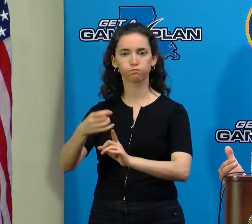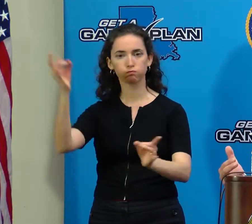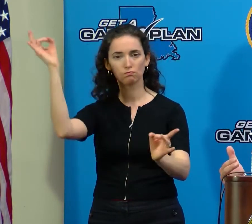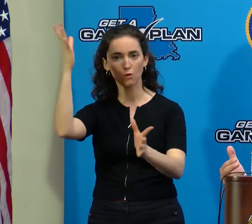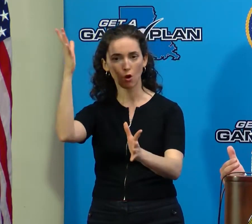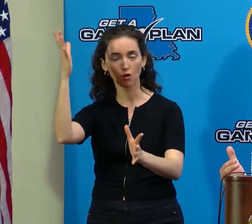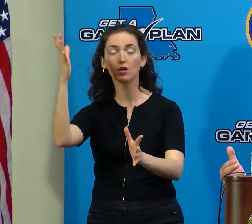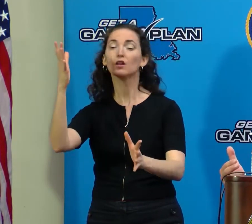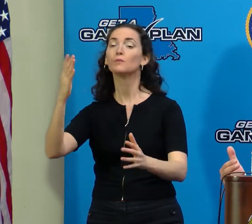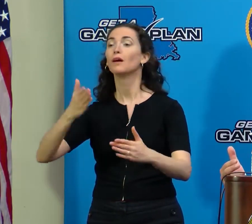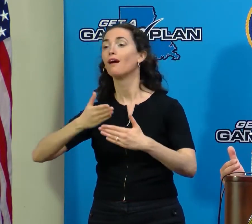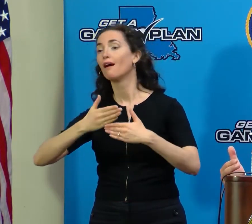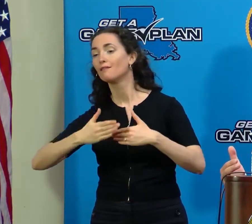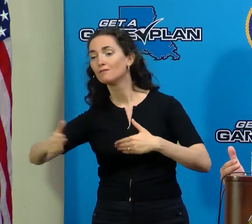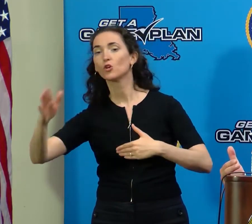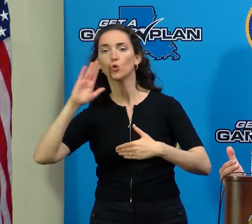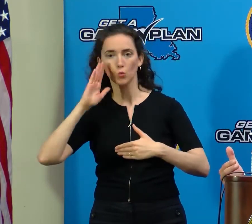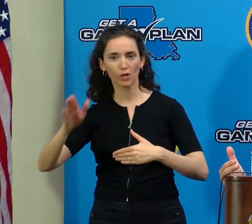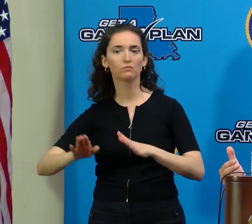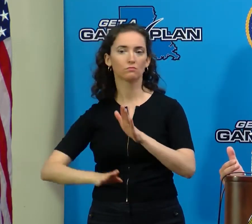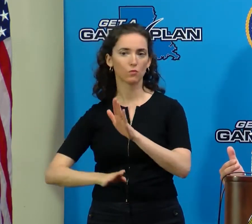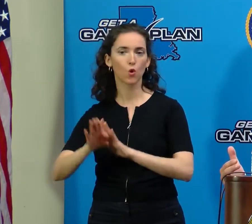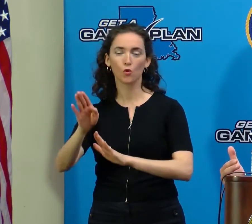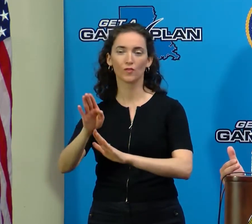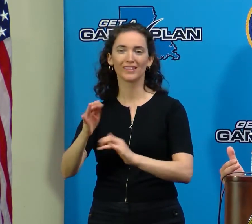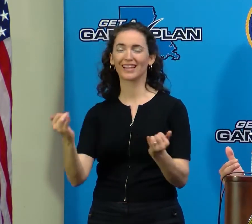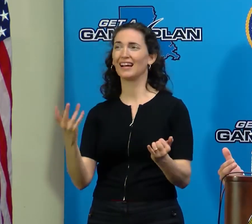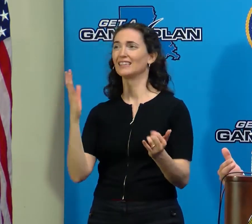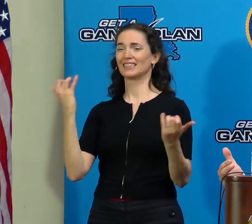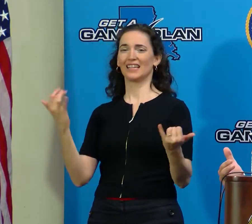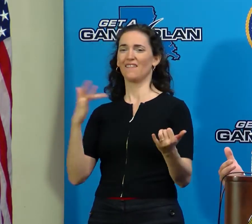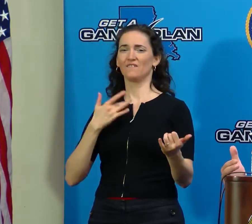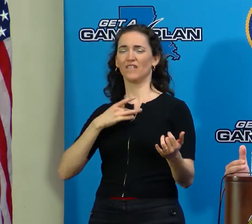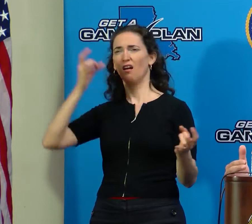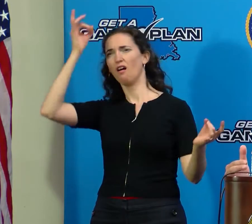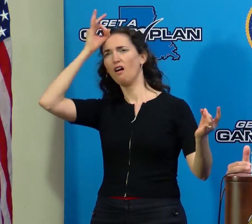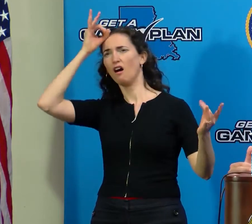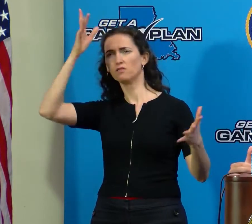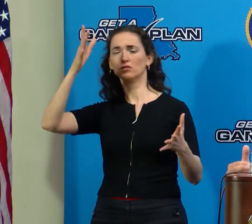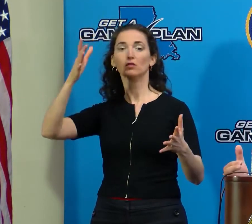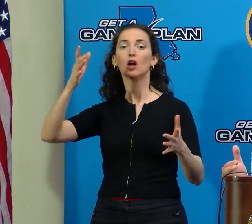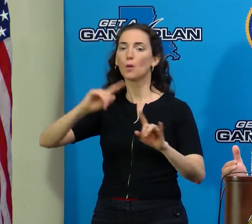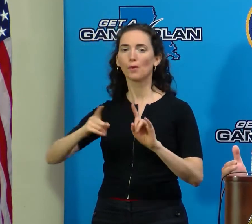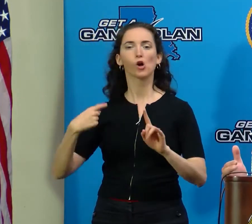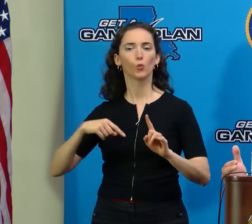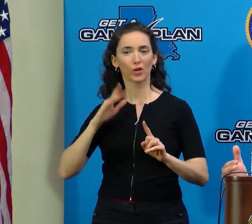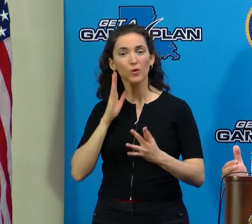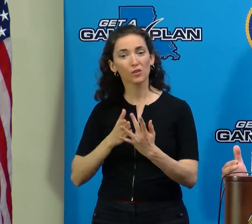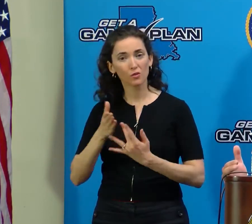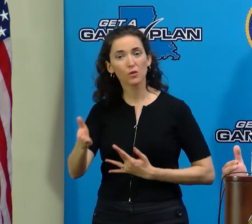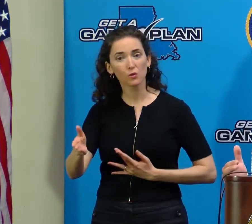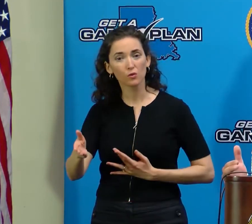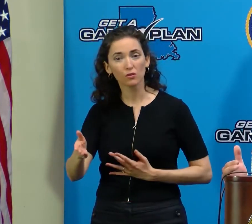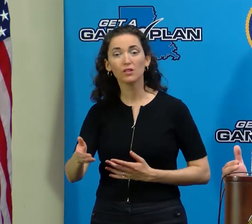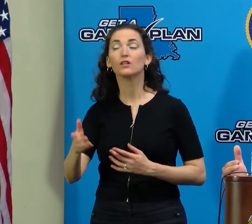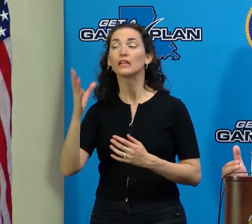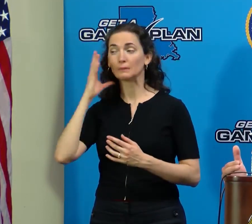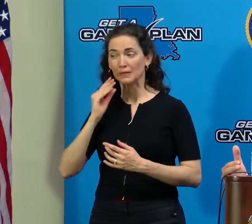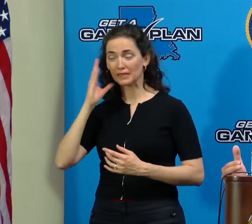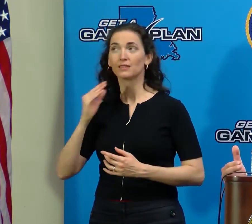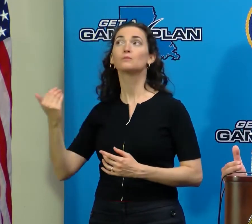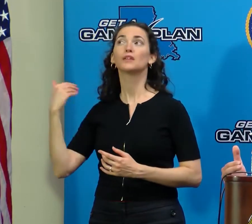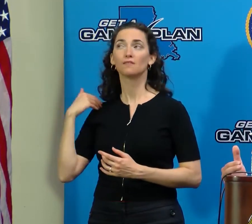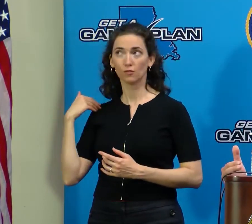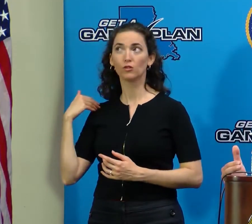are going to be okay. It's hard to see that today, but we are going to get through this, and we've been through these times before.